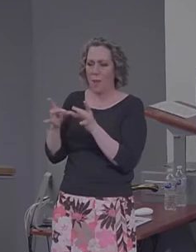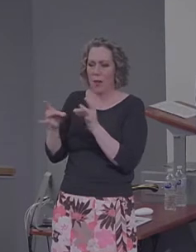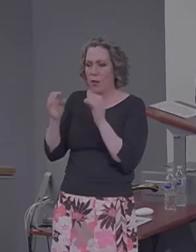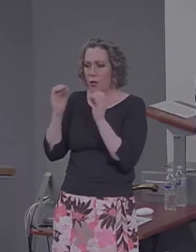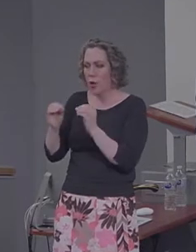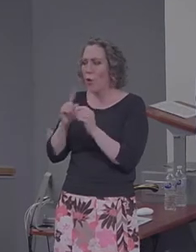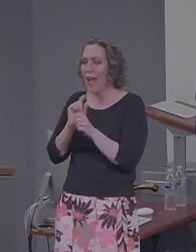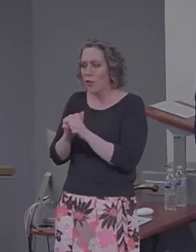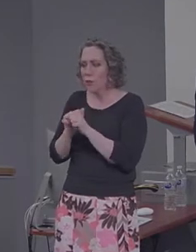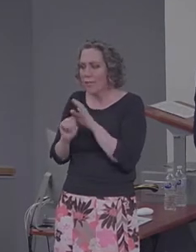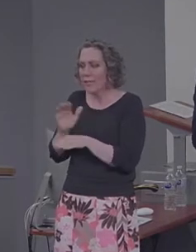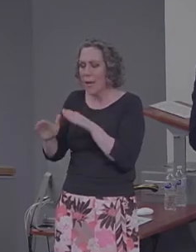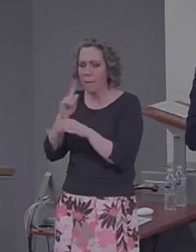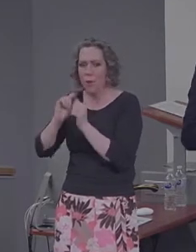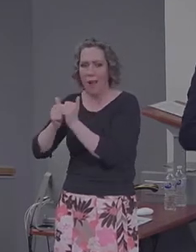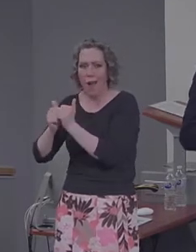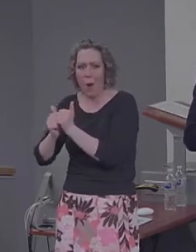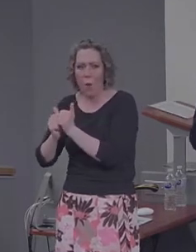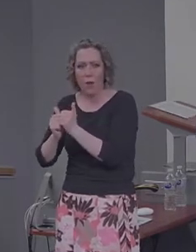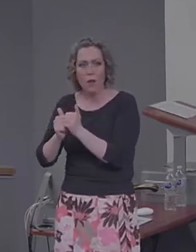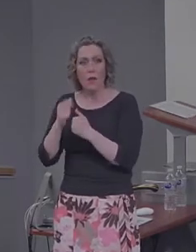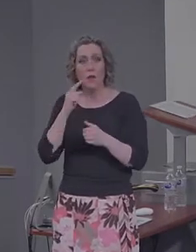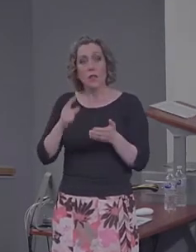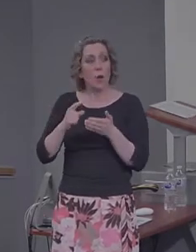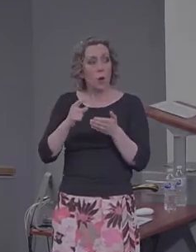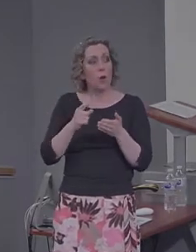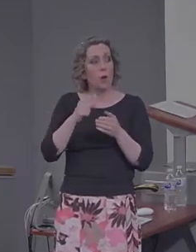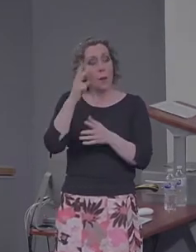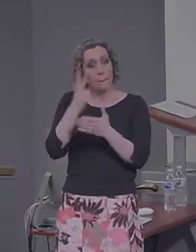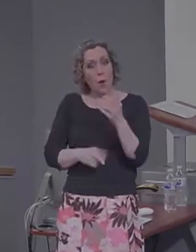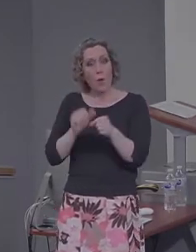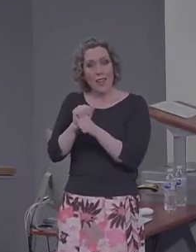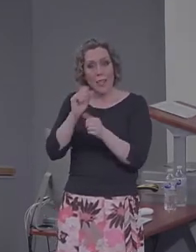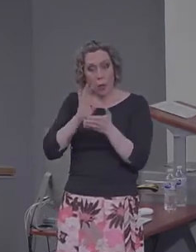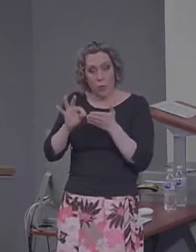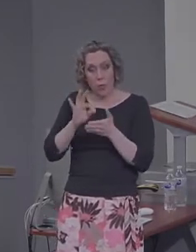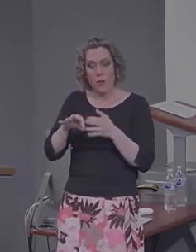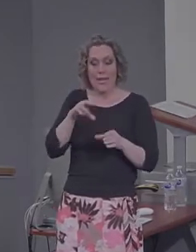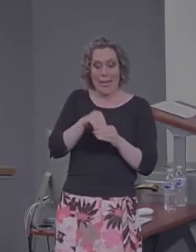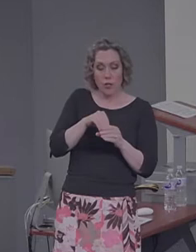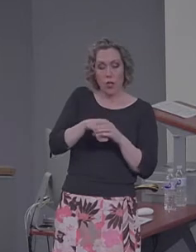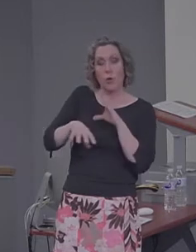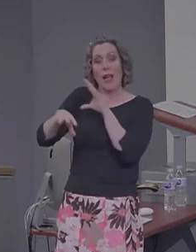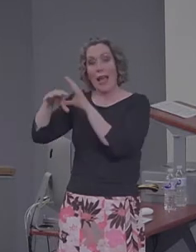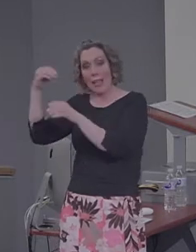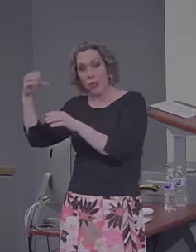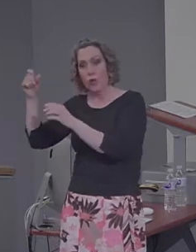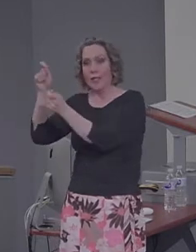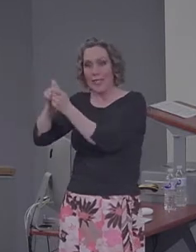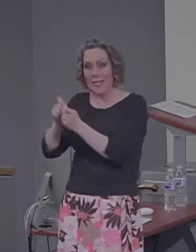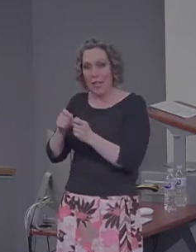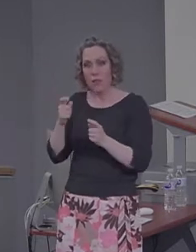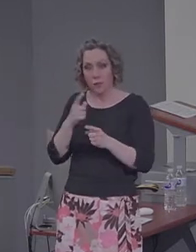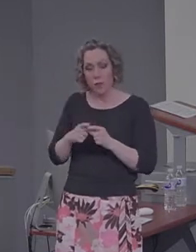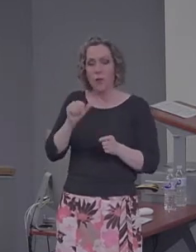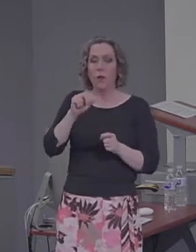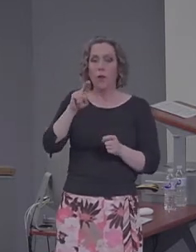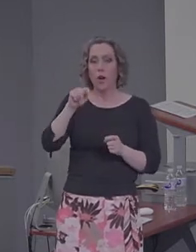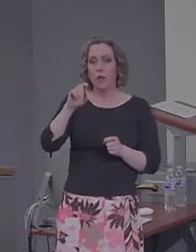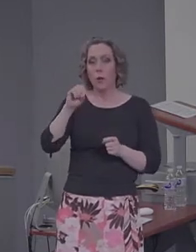we also score both of those tasks with internal and external details from the autobiographical interview that I've told you about